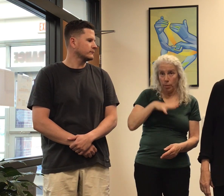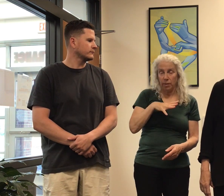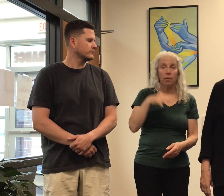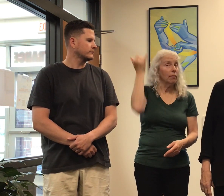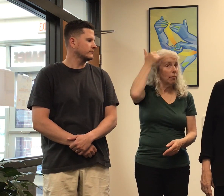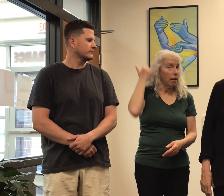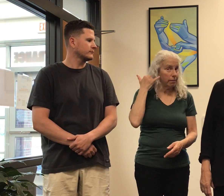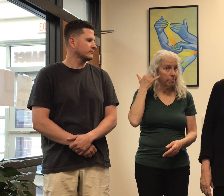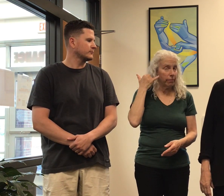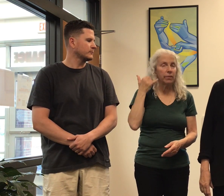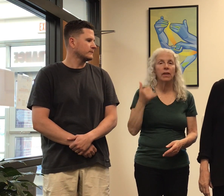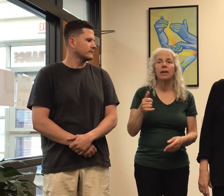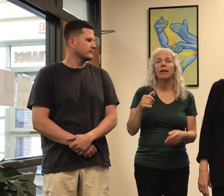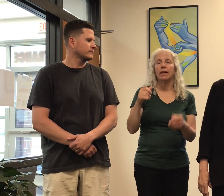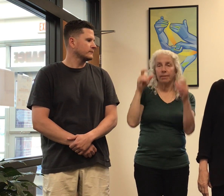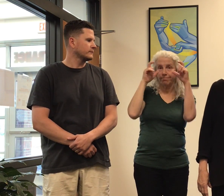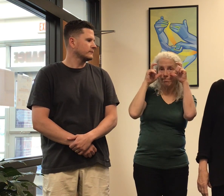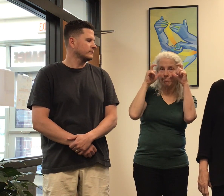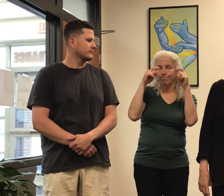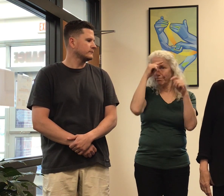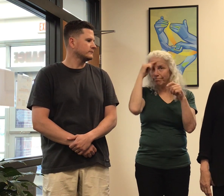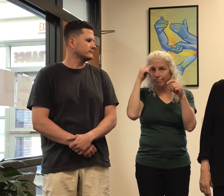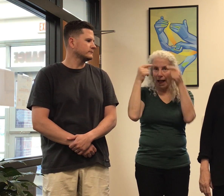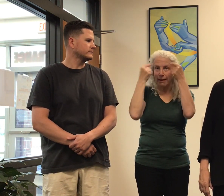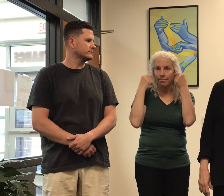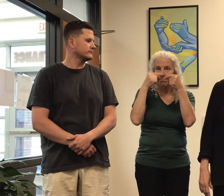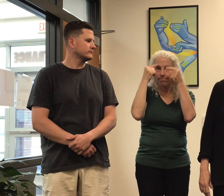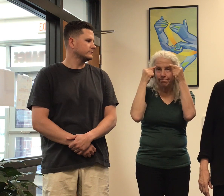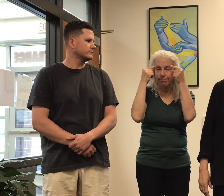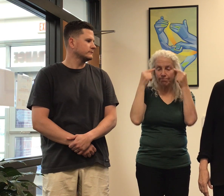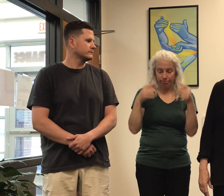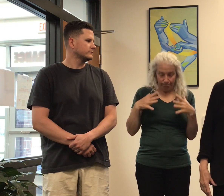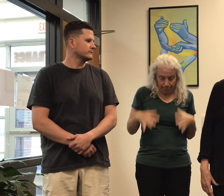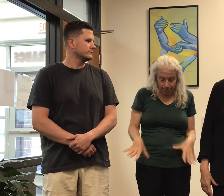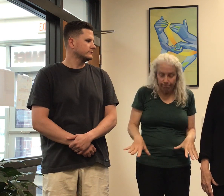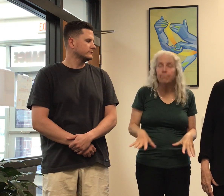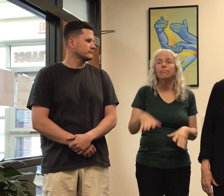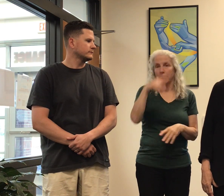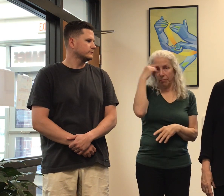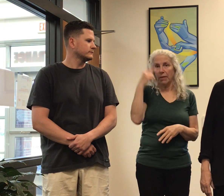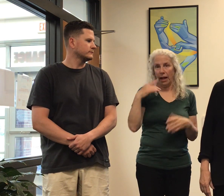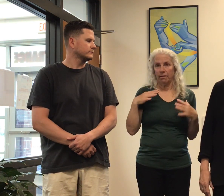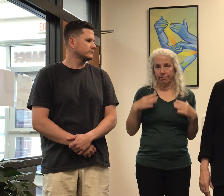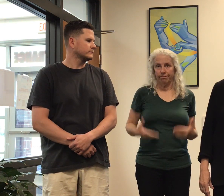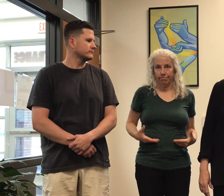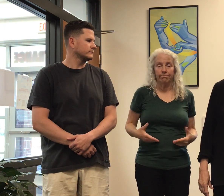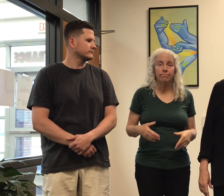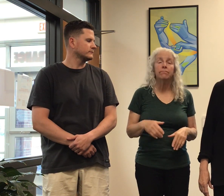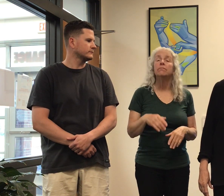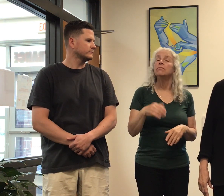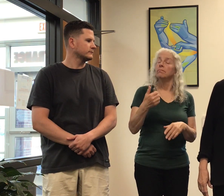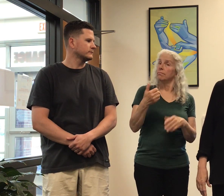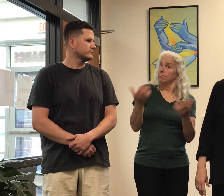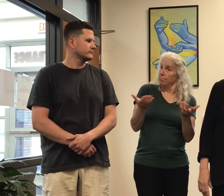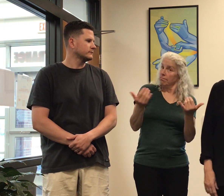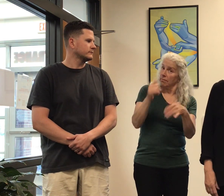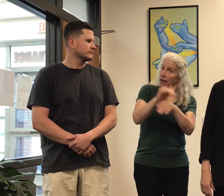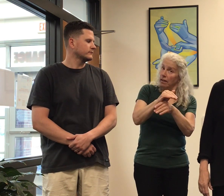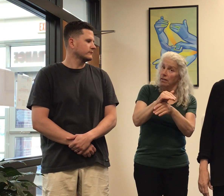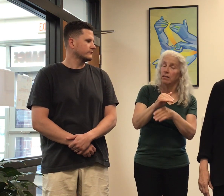wearing black-rimmed glasses, and I have on a black sweater. I'm here this evening from the Rhode